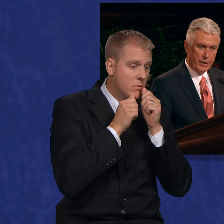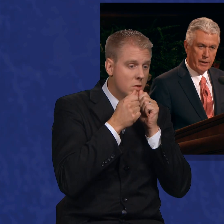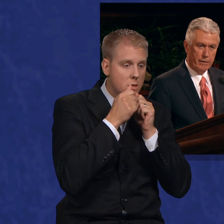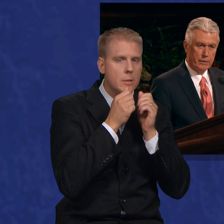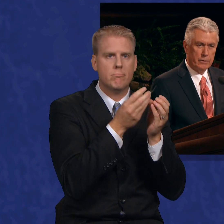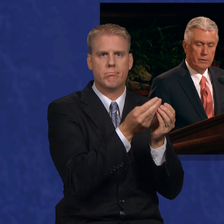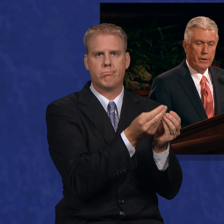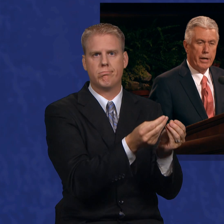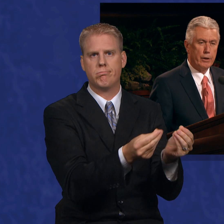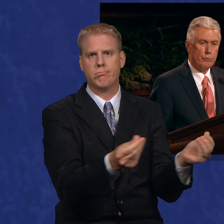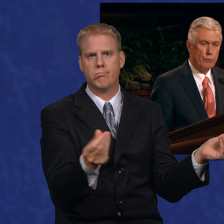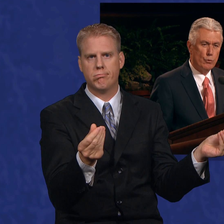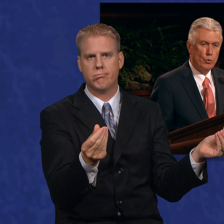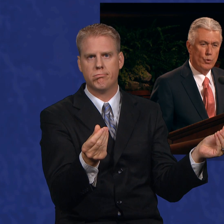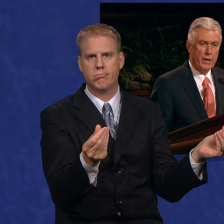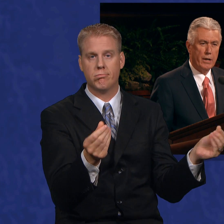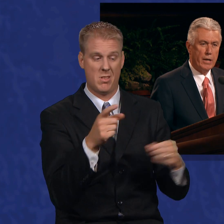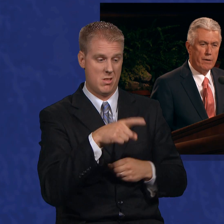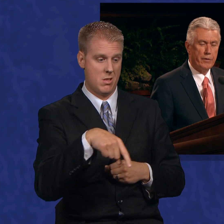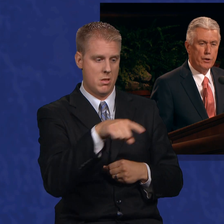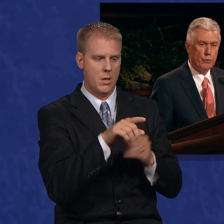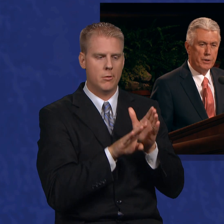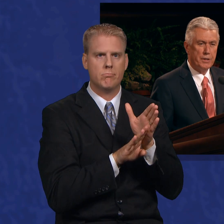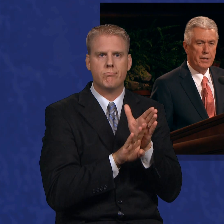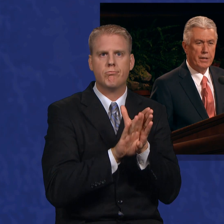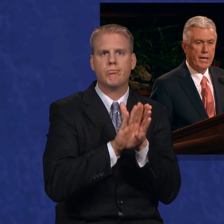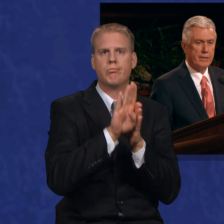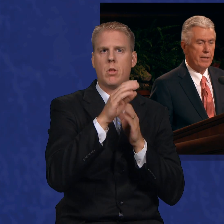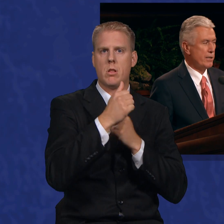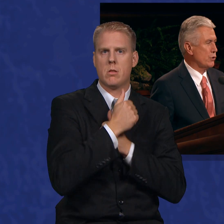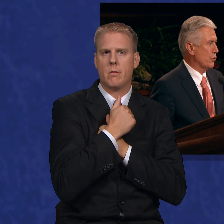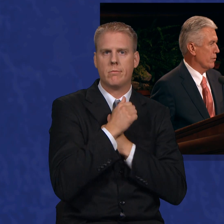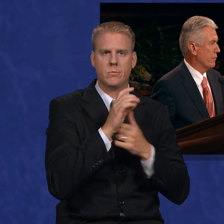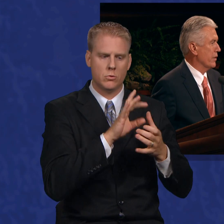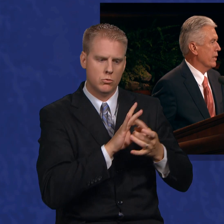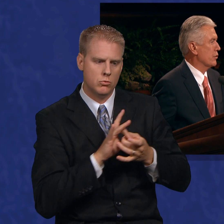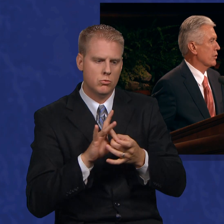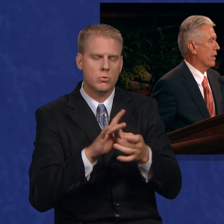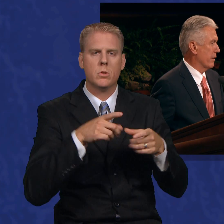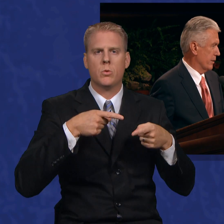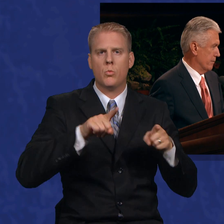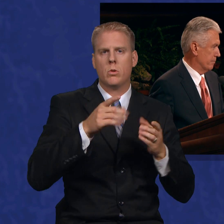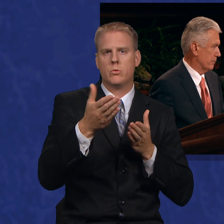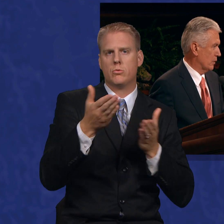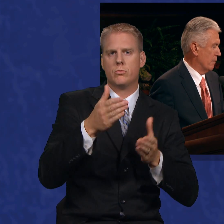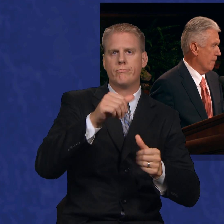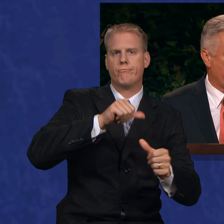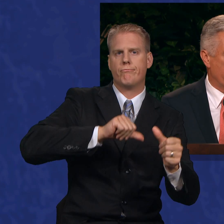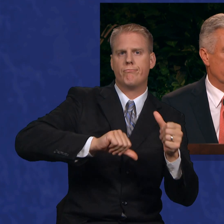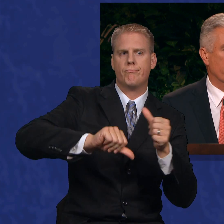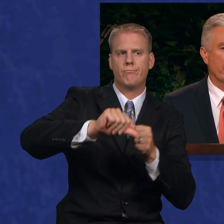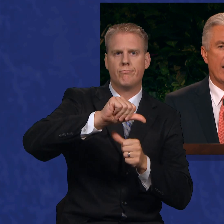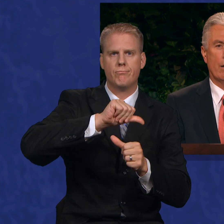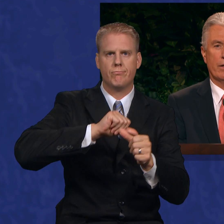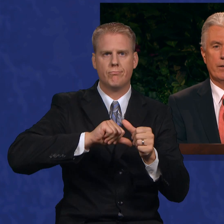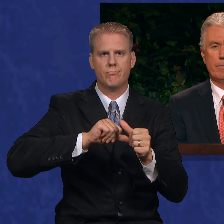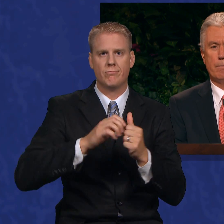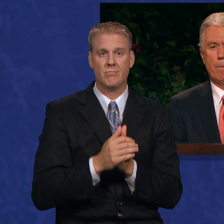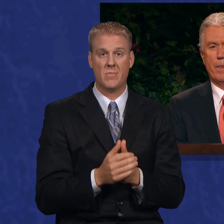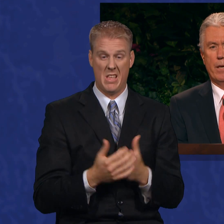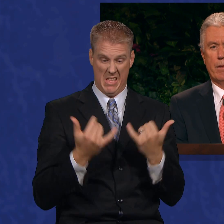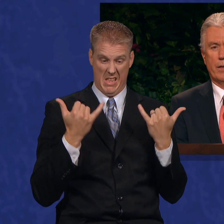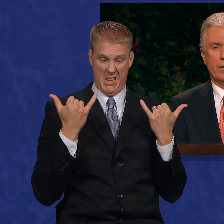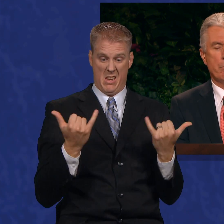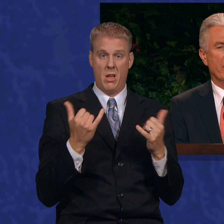suffering, and grew in love and unity as they served each other. This very hour,